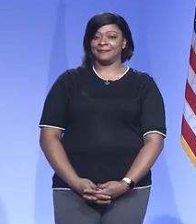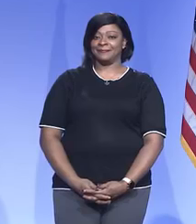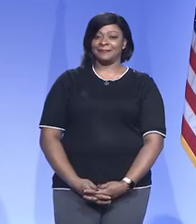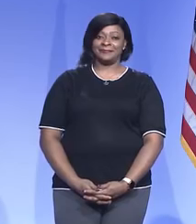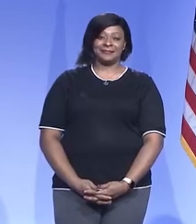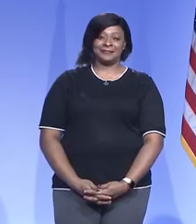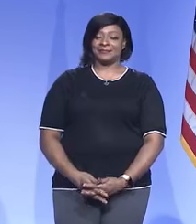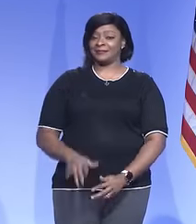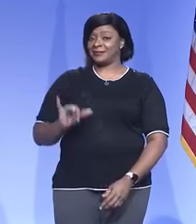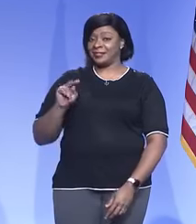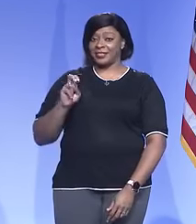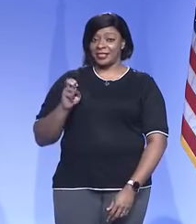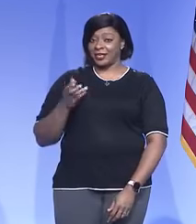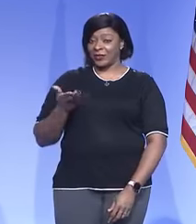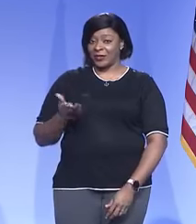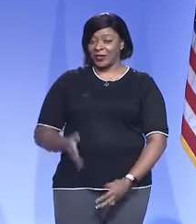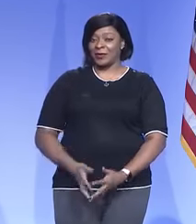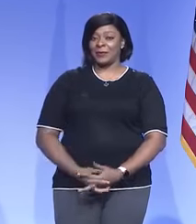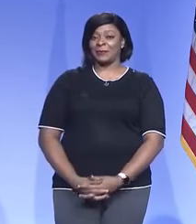Jane, are you there?